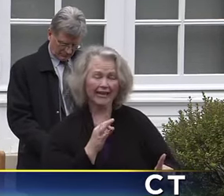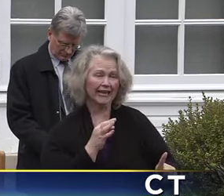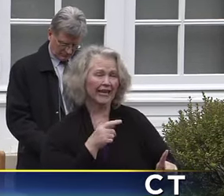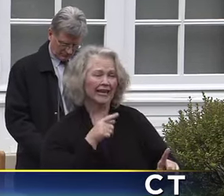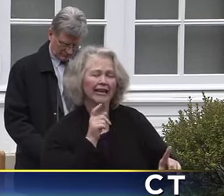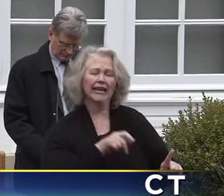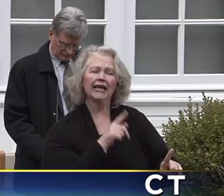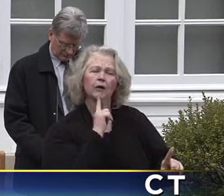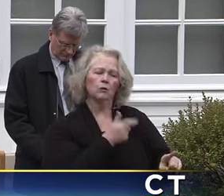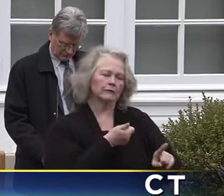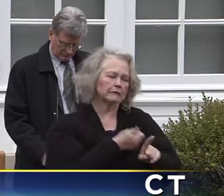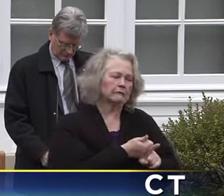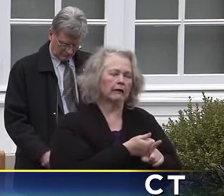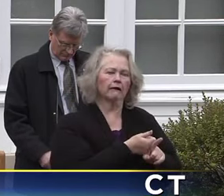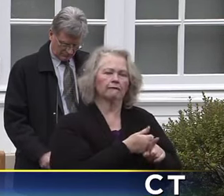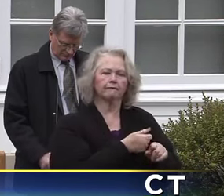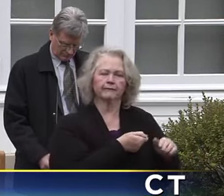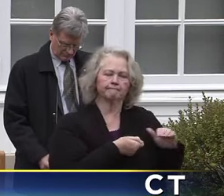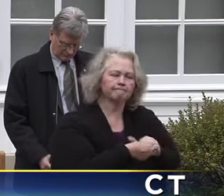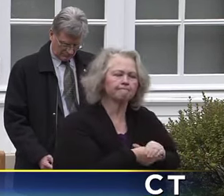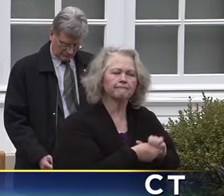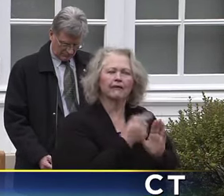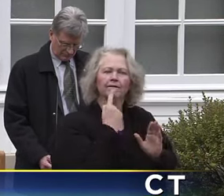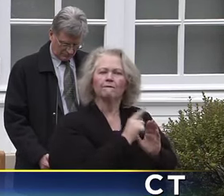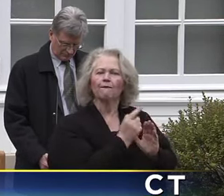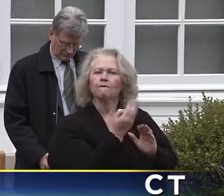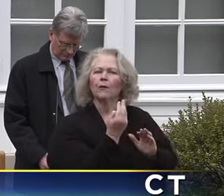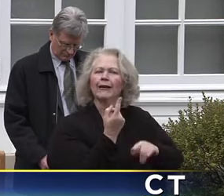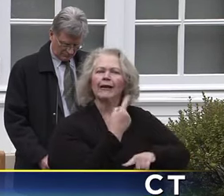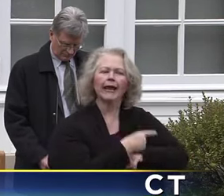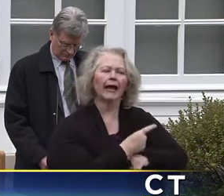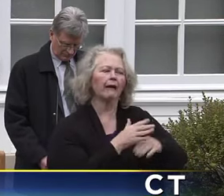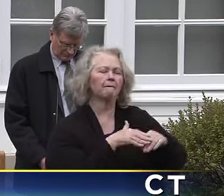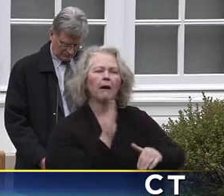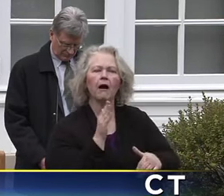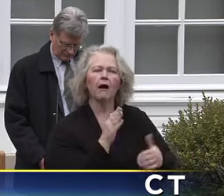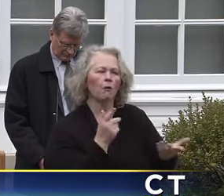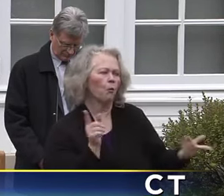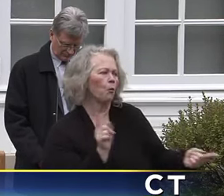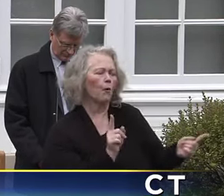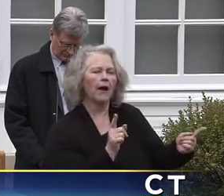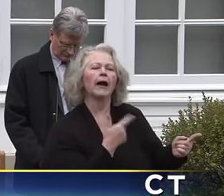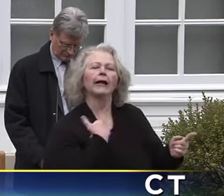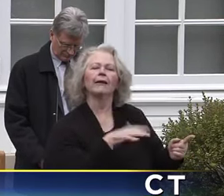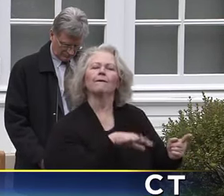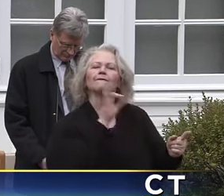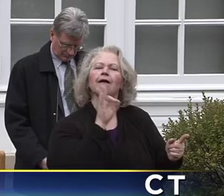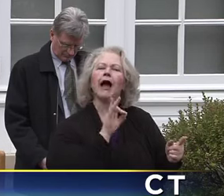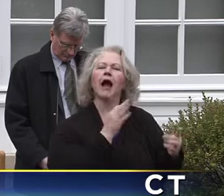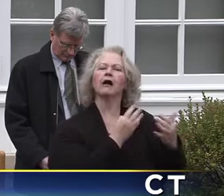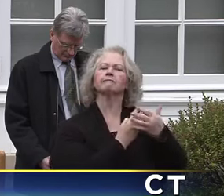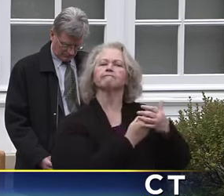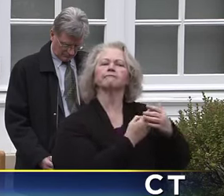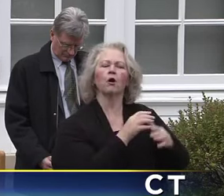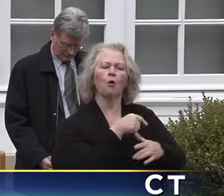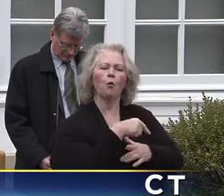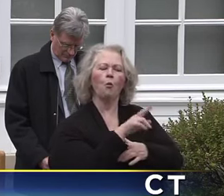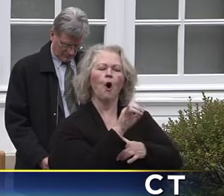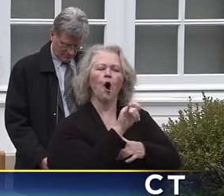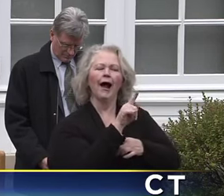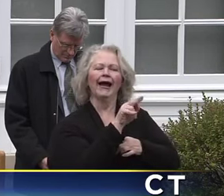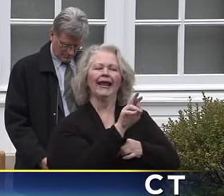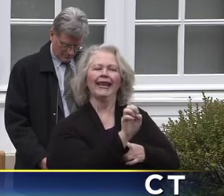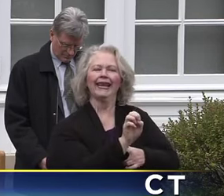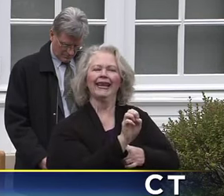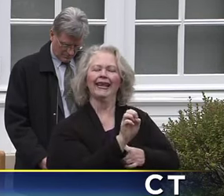to self-quarantine or more, I want to have housing for them in a quarantine area so they can't be there and able to infect